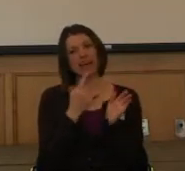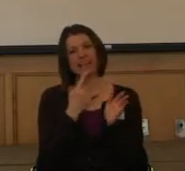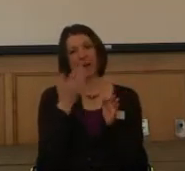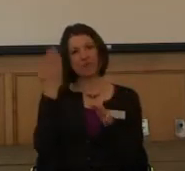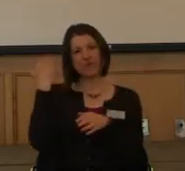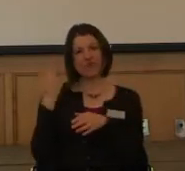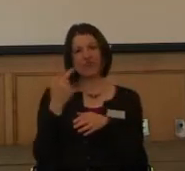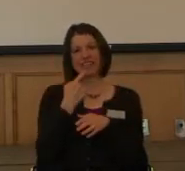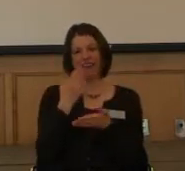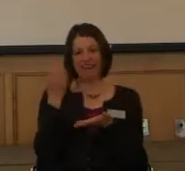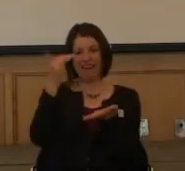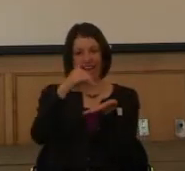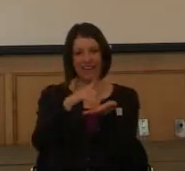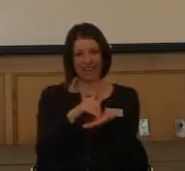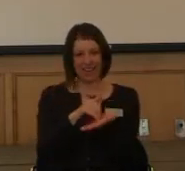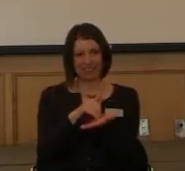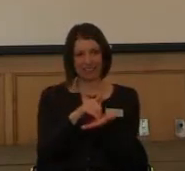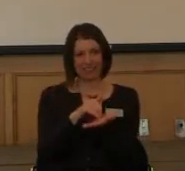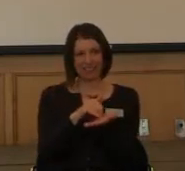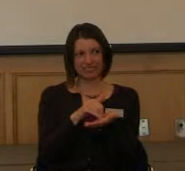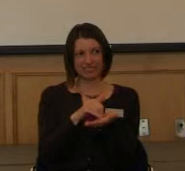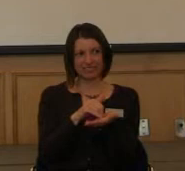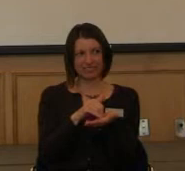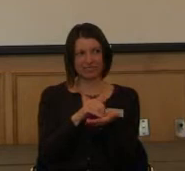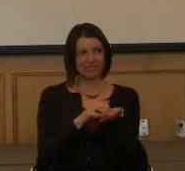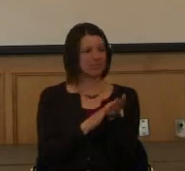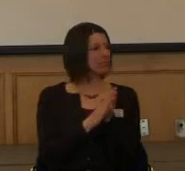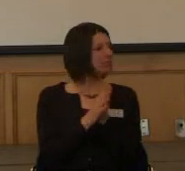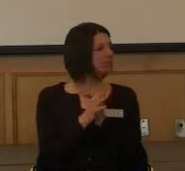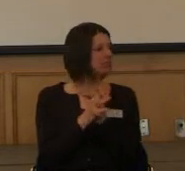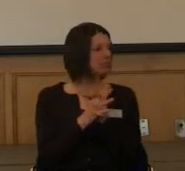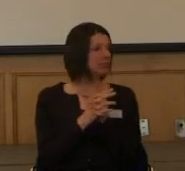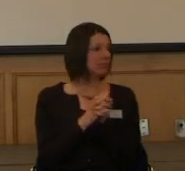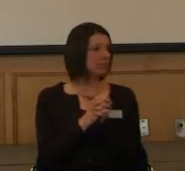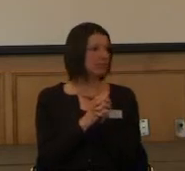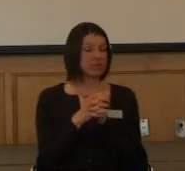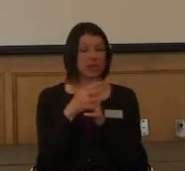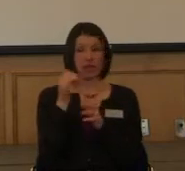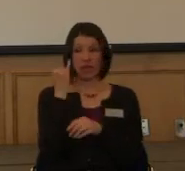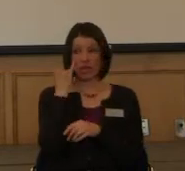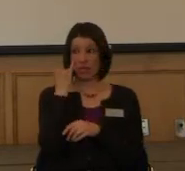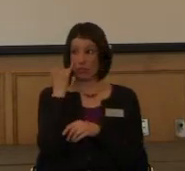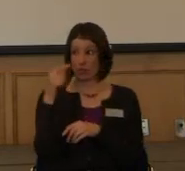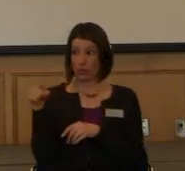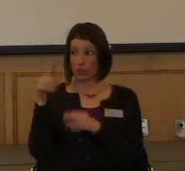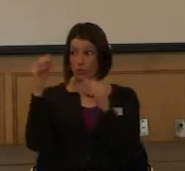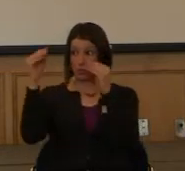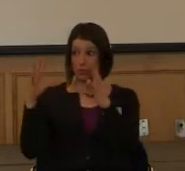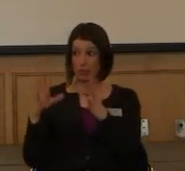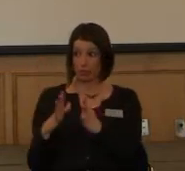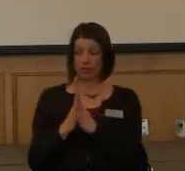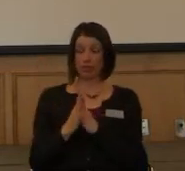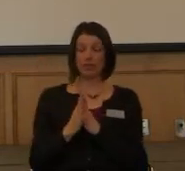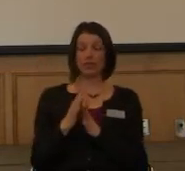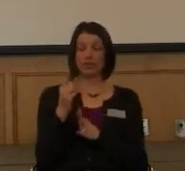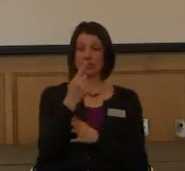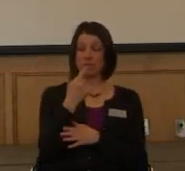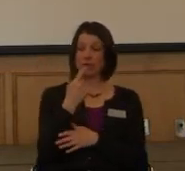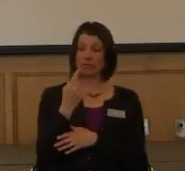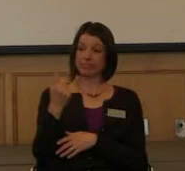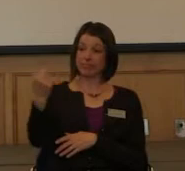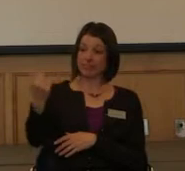say it again. Mentoring. I mean, if you are a professor and someone comes to you and says,